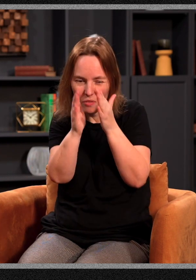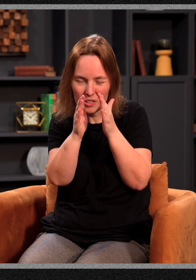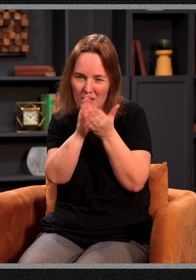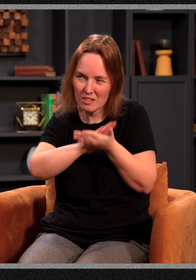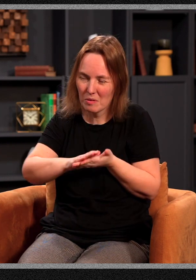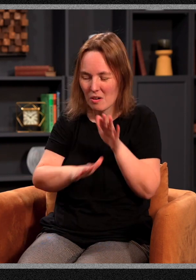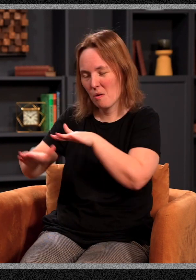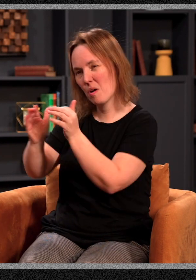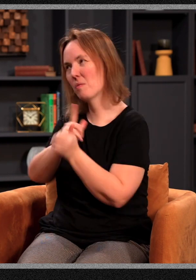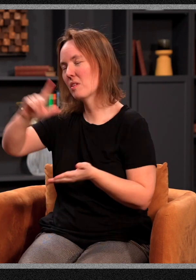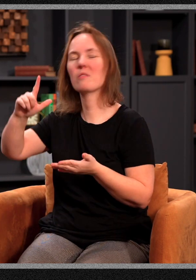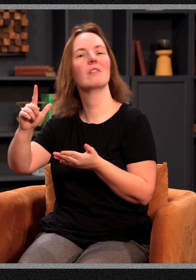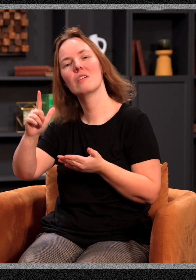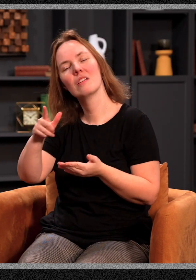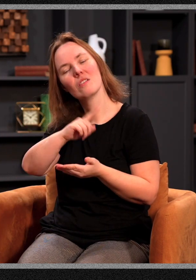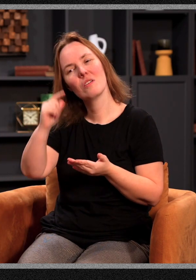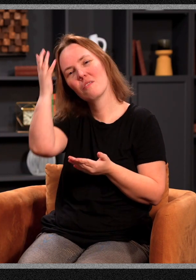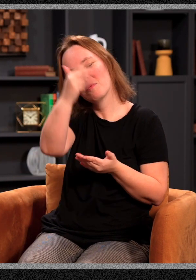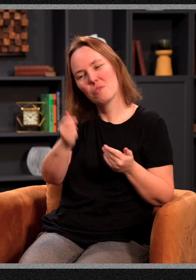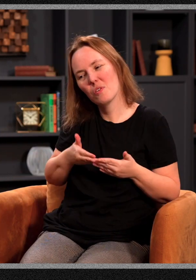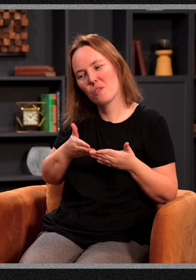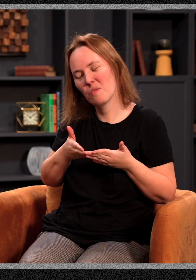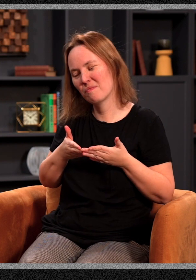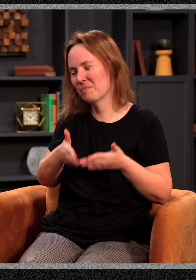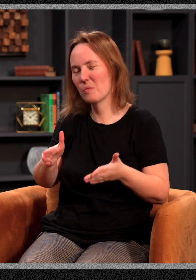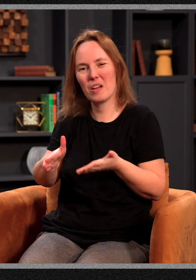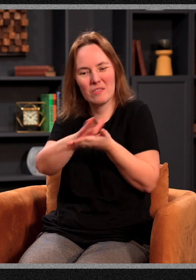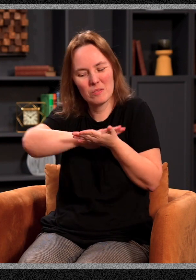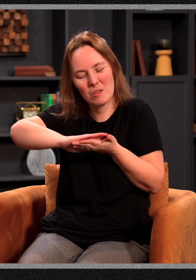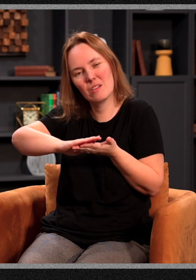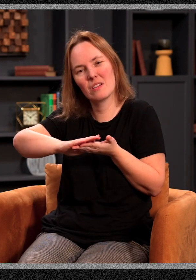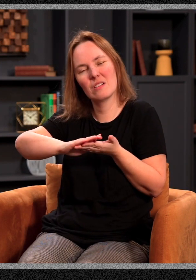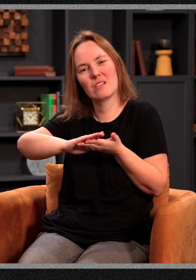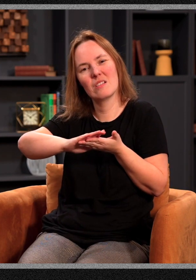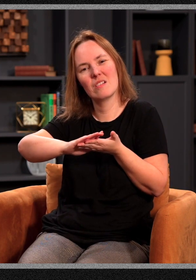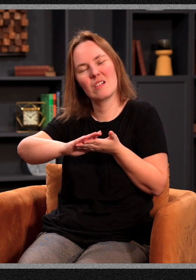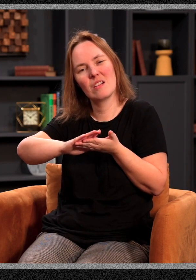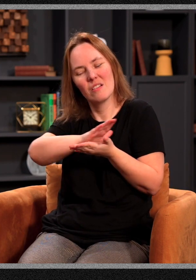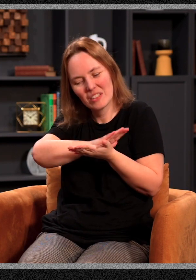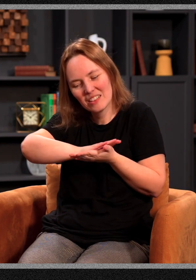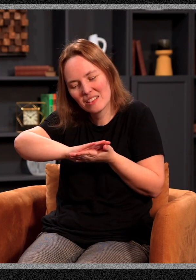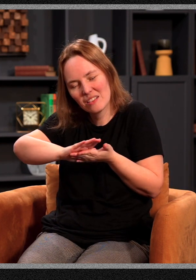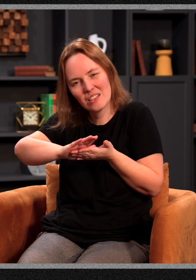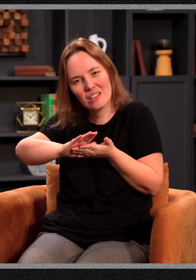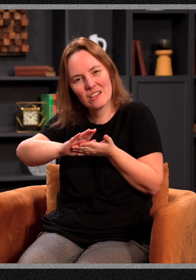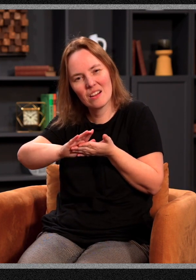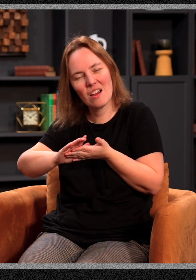our spirit, our walk with the Lord, that the Lord just has a beautiful way of cleansing, we say, our spiritual palate. In fact, it's been interesting, as I've